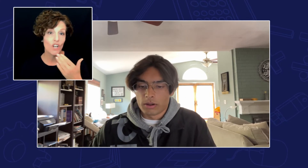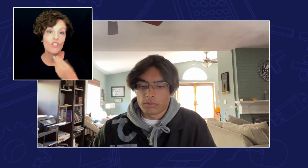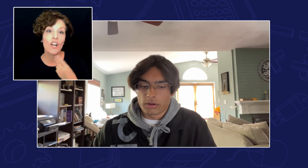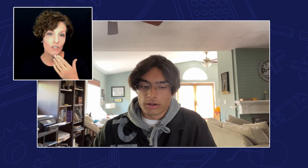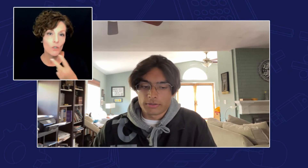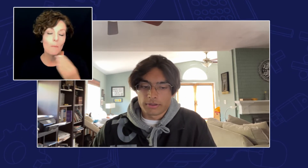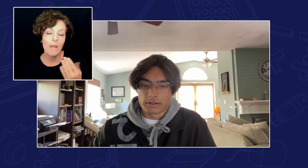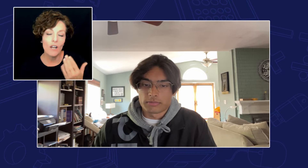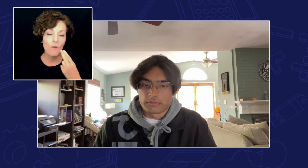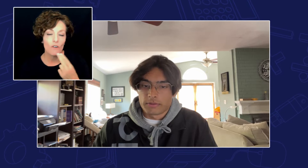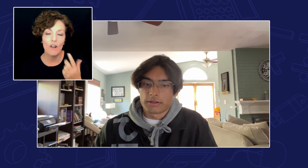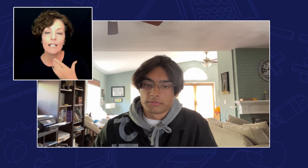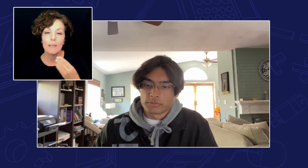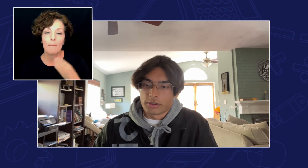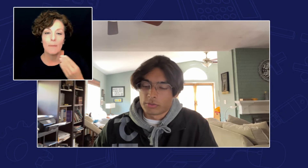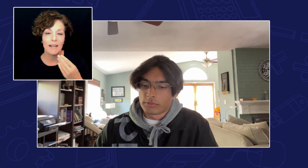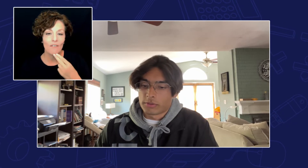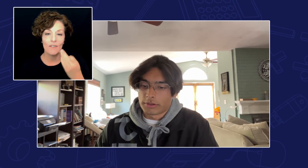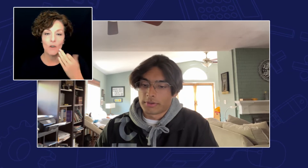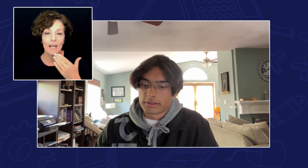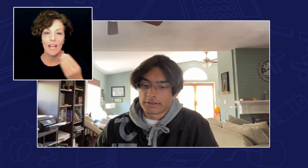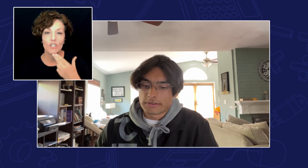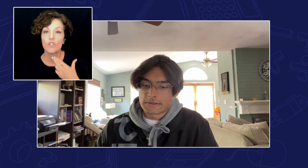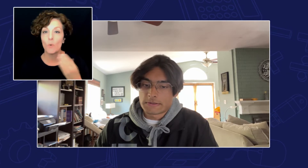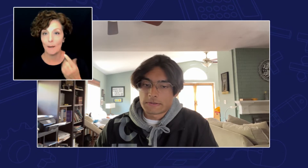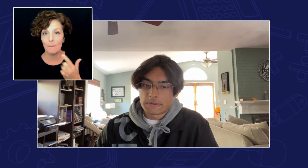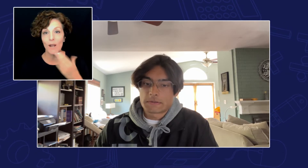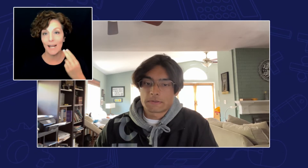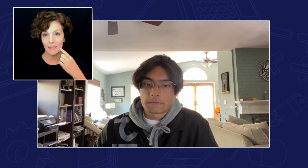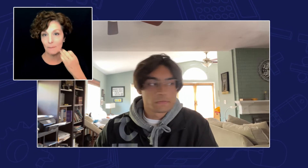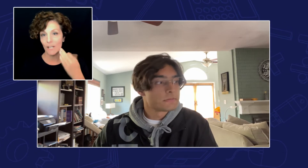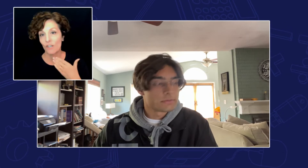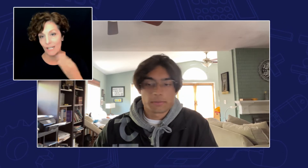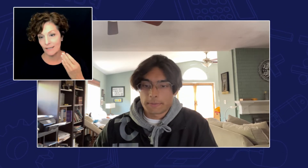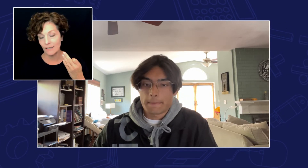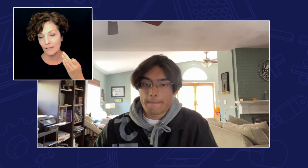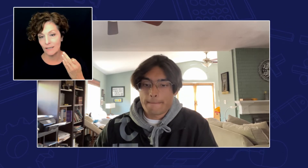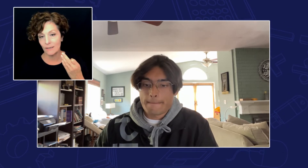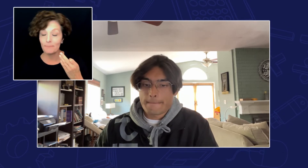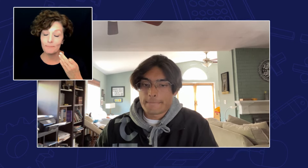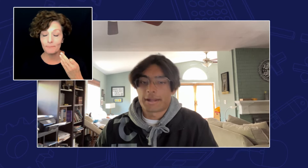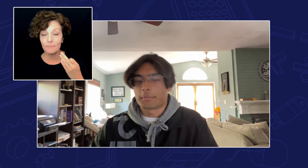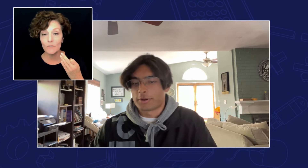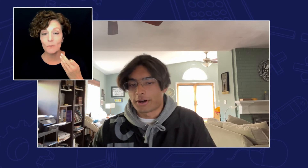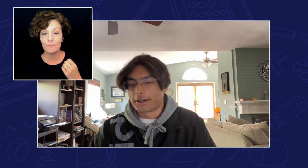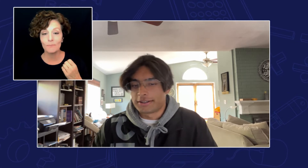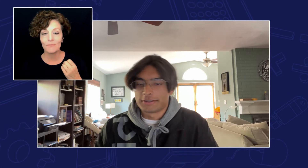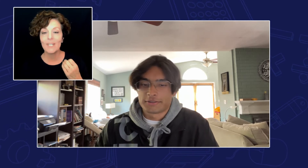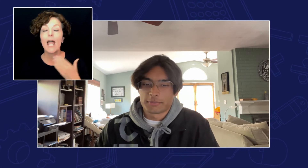overall it's been a very enjoyable experience and I'm going to RIT for my